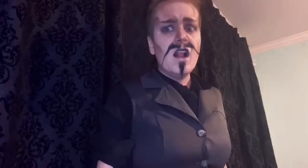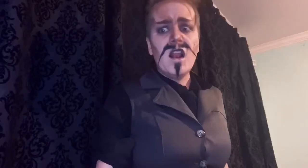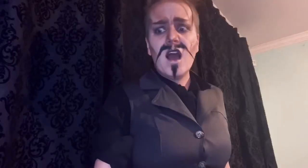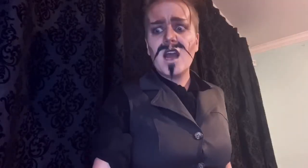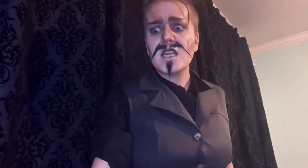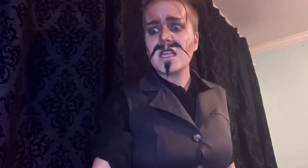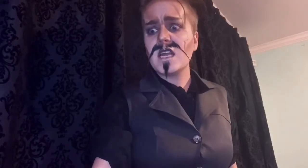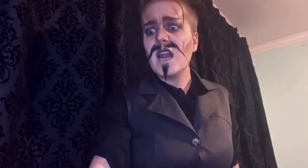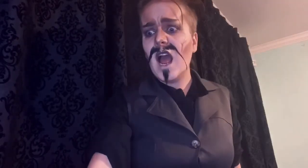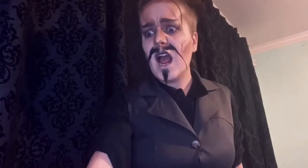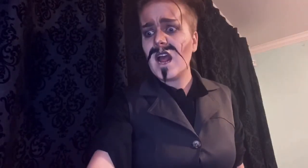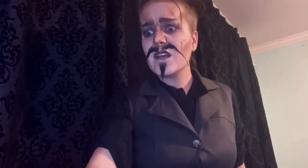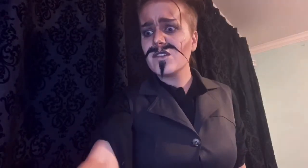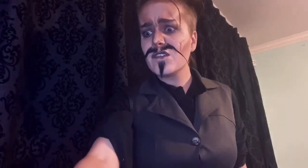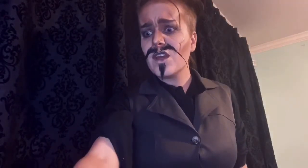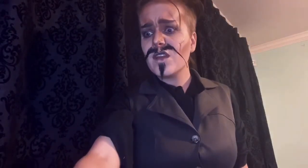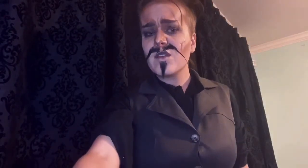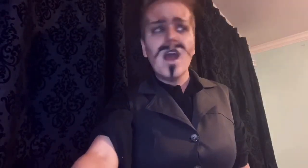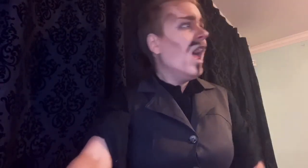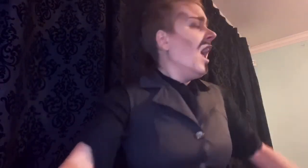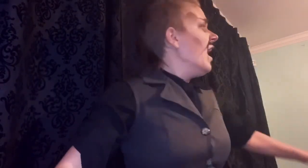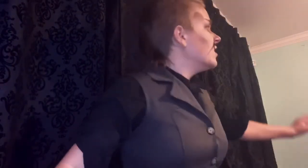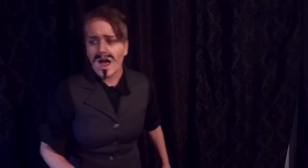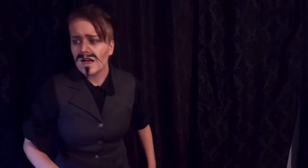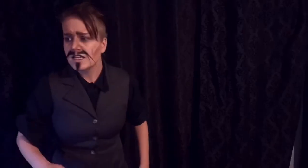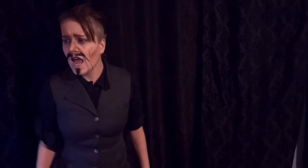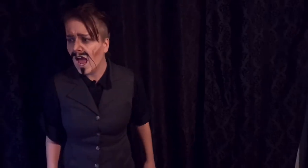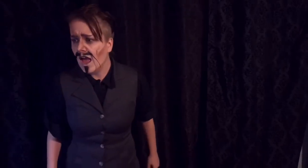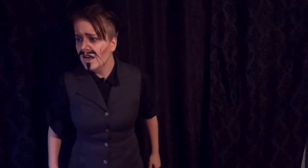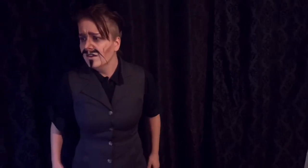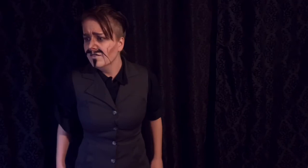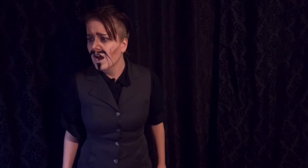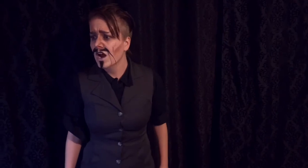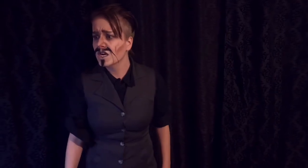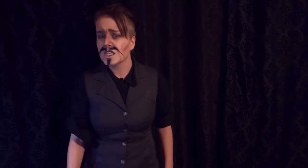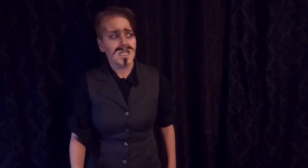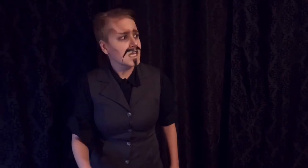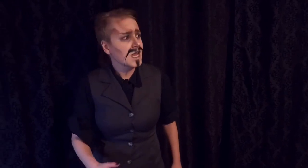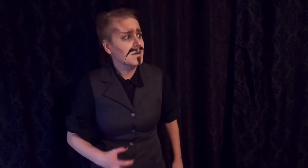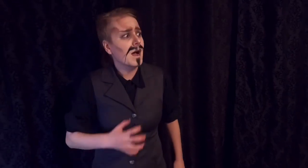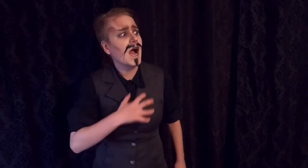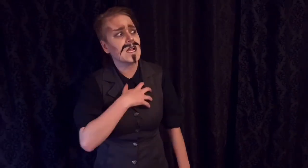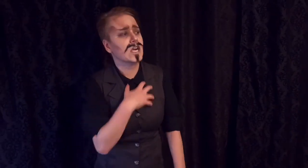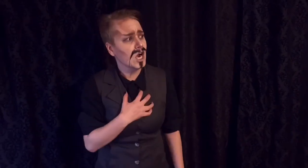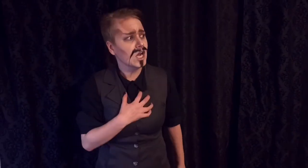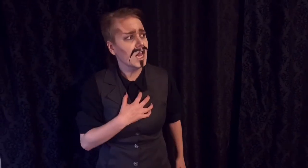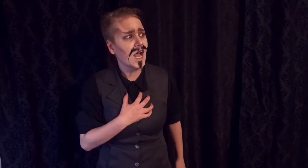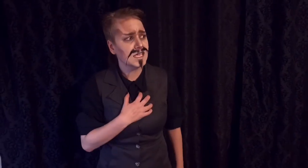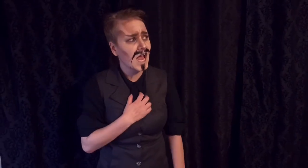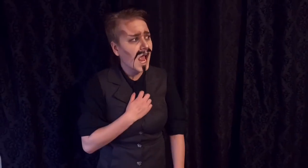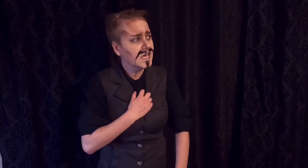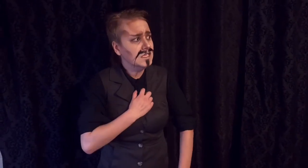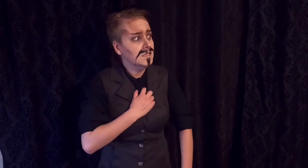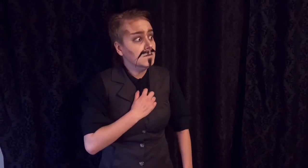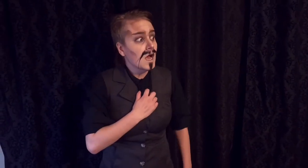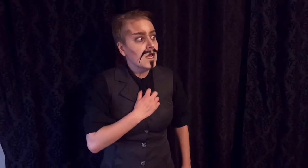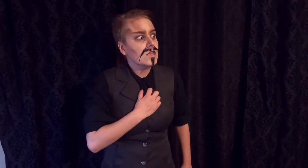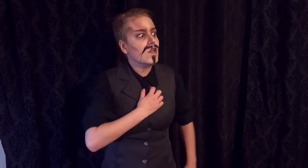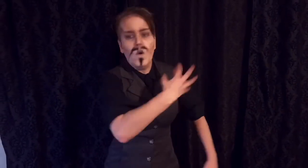Lies in ashes And I'll never see my girl again But